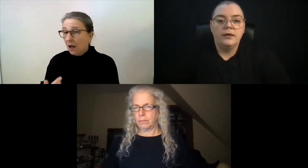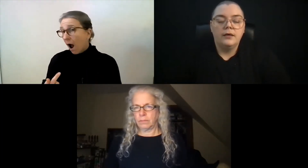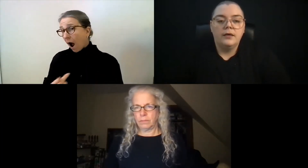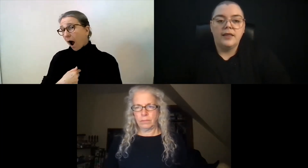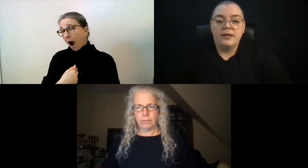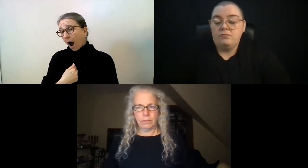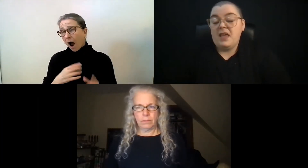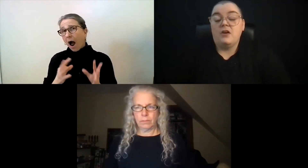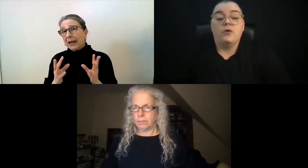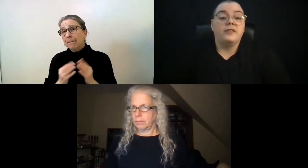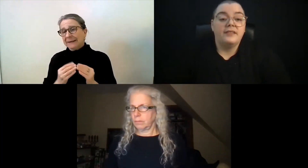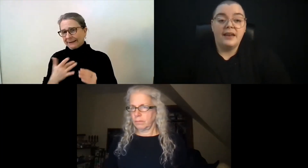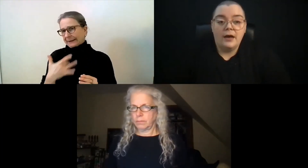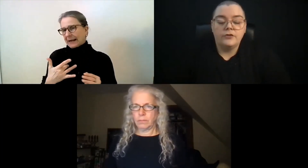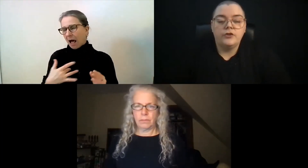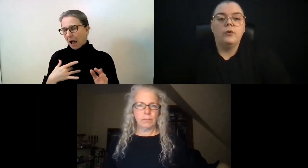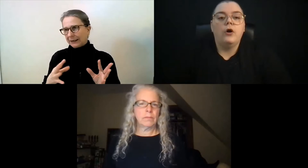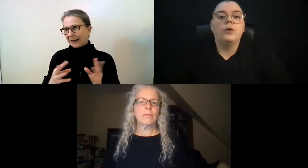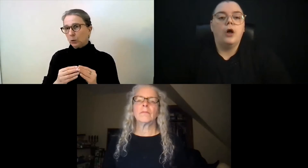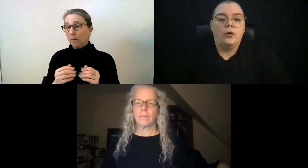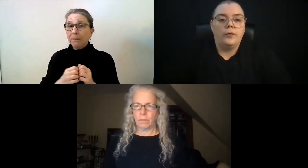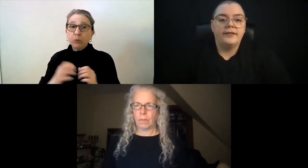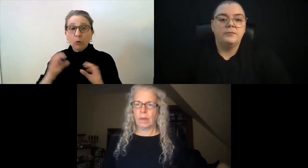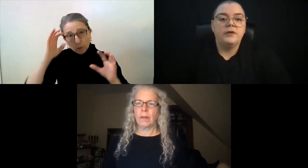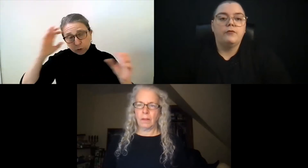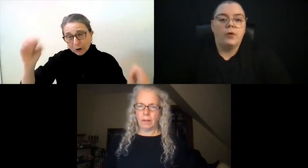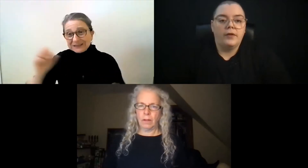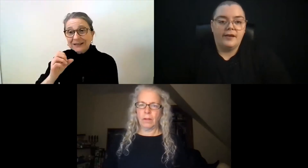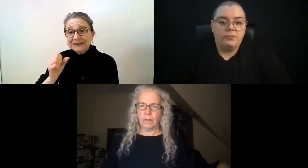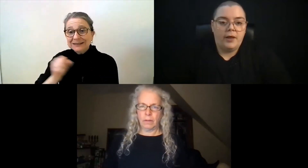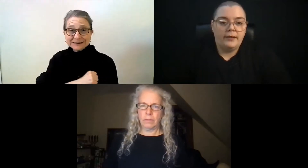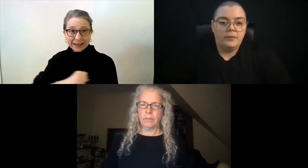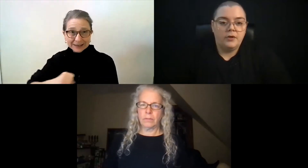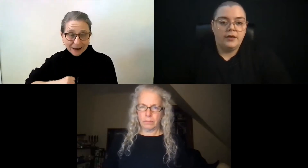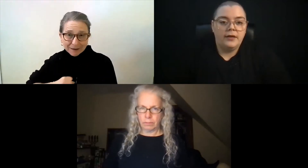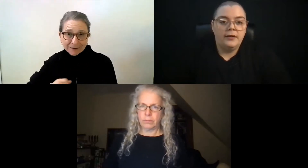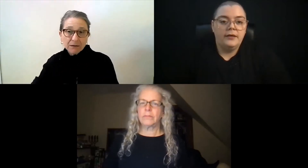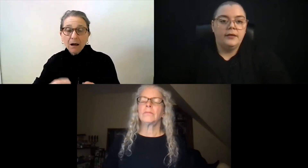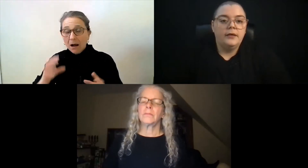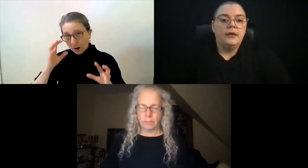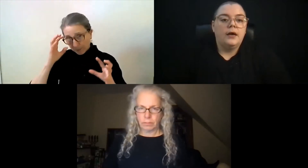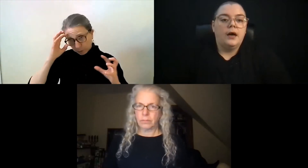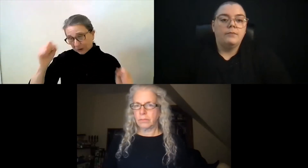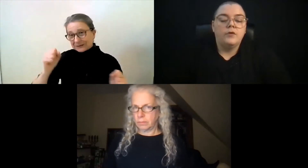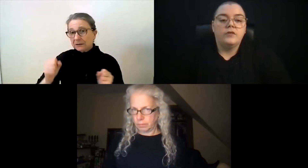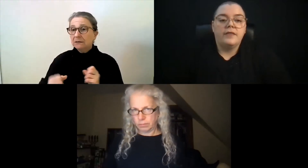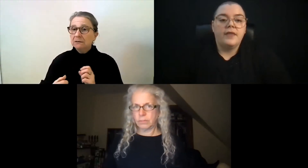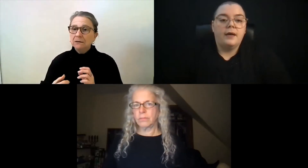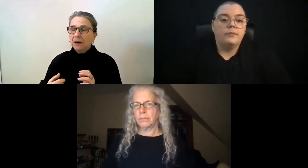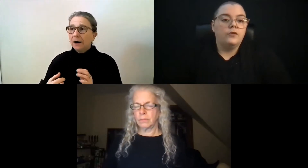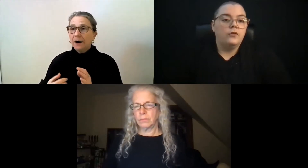they, they go to the state house. You don't go alone and speak for the Deaf-Blind community. You send them to